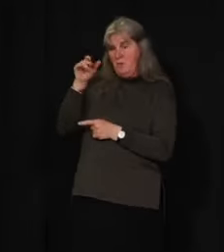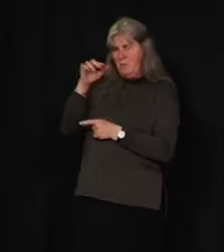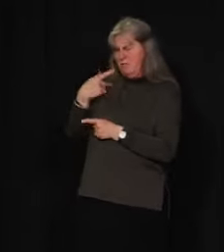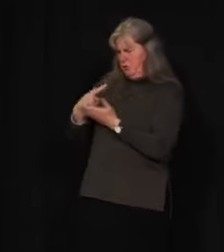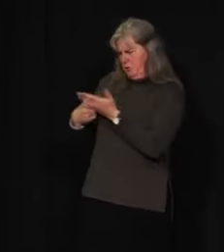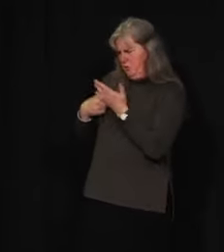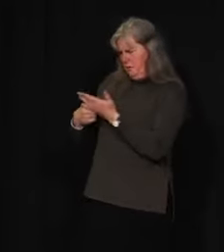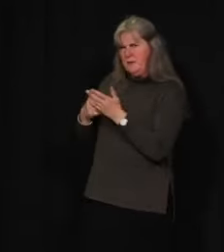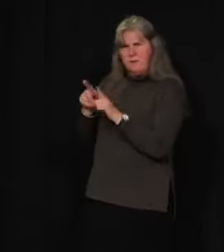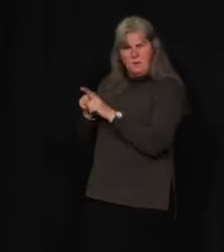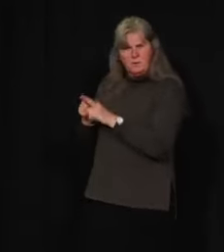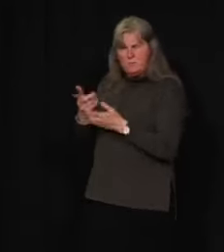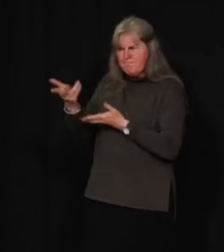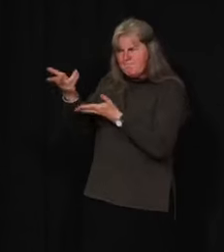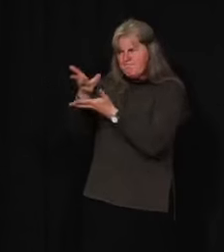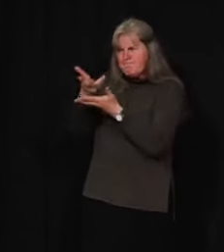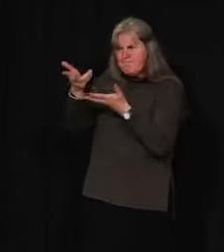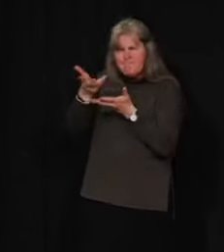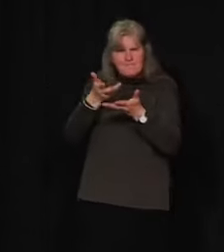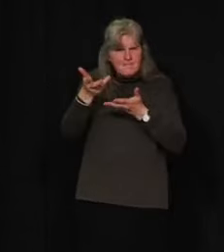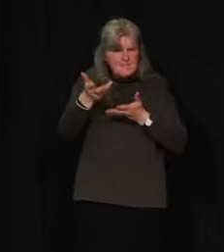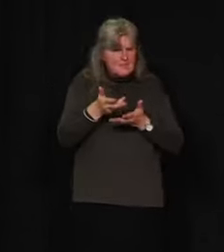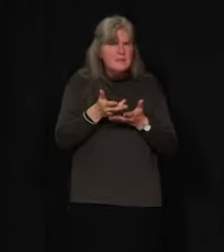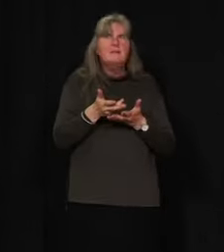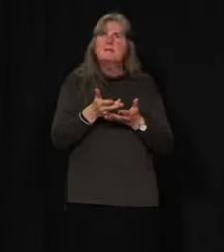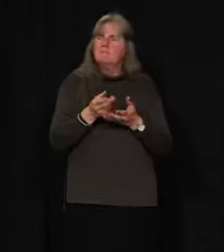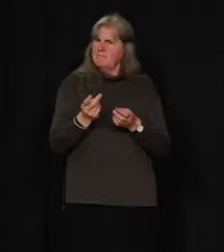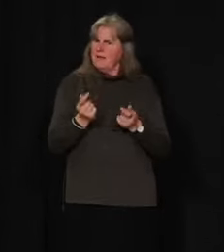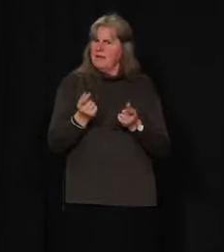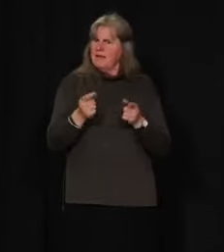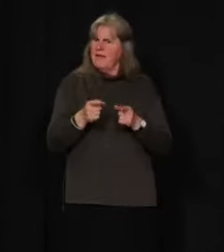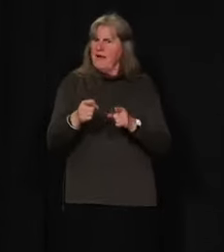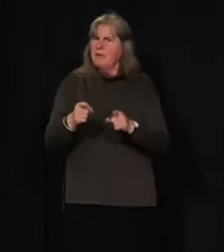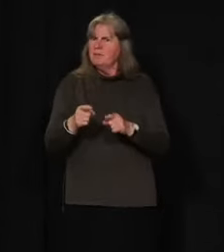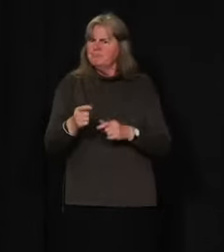and the timing for phase two. Things are happening quickly.